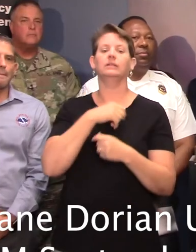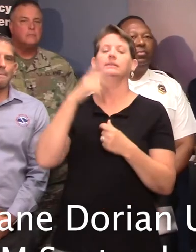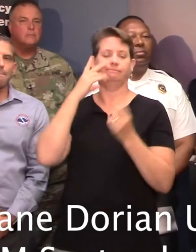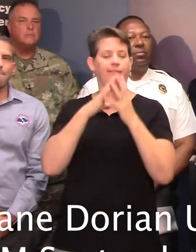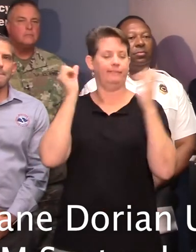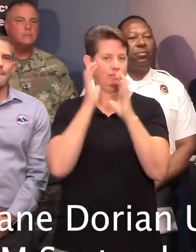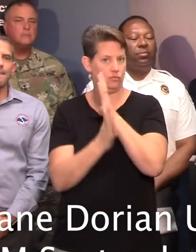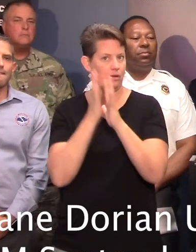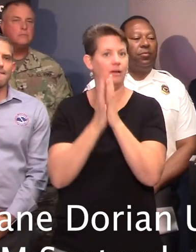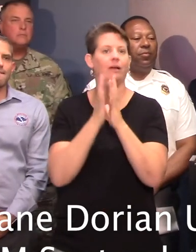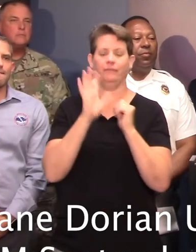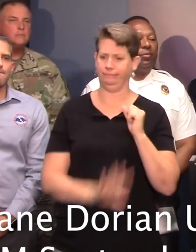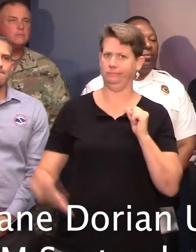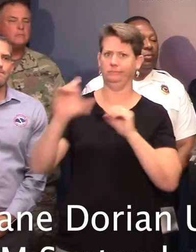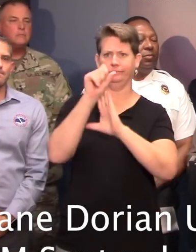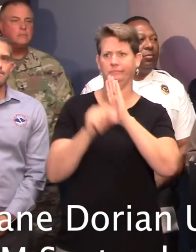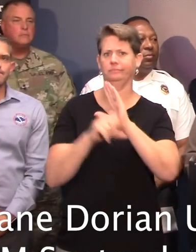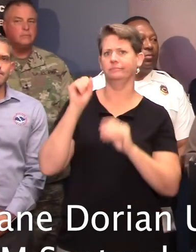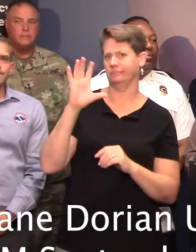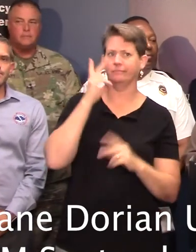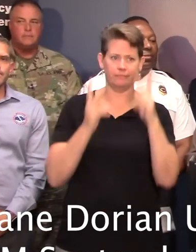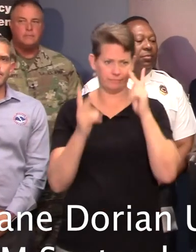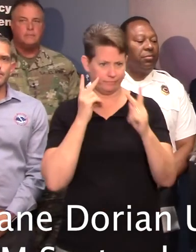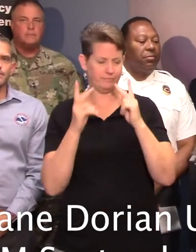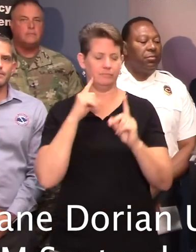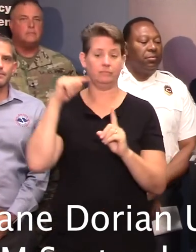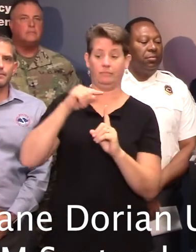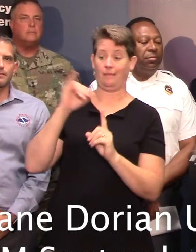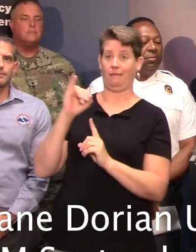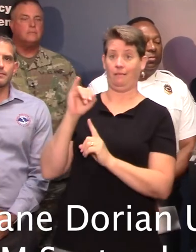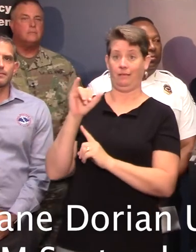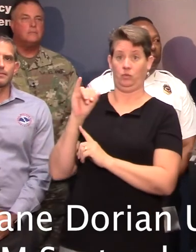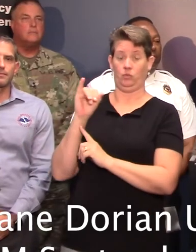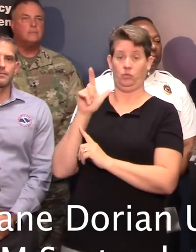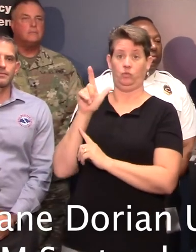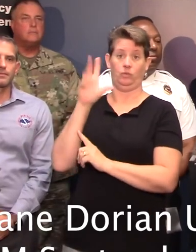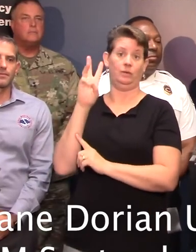traffic movement all across the state, especially along the I-26 corridor.